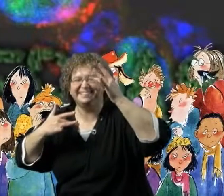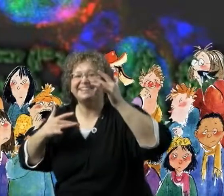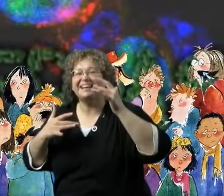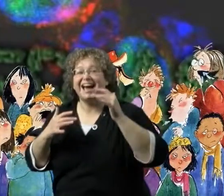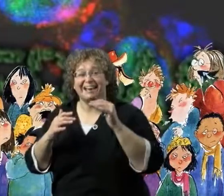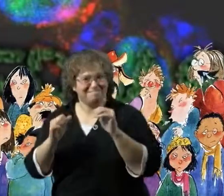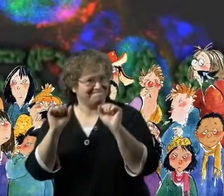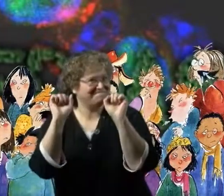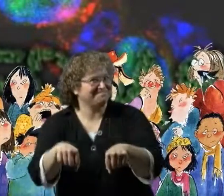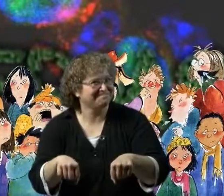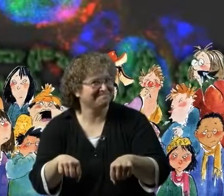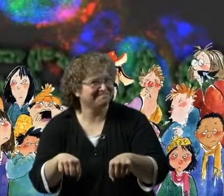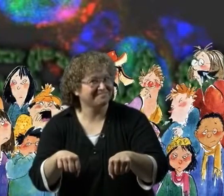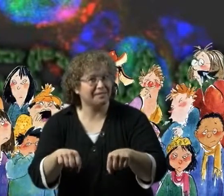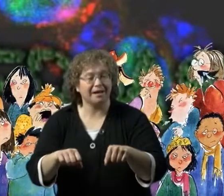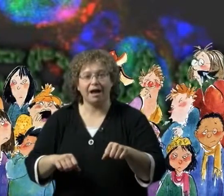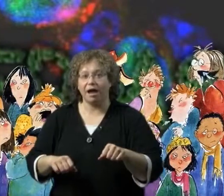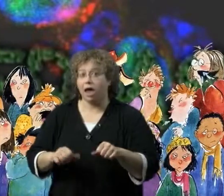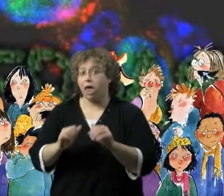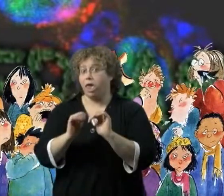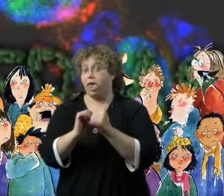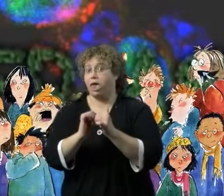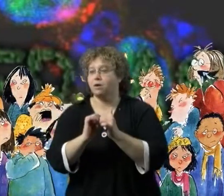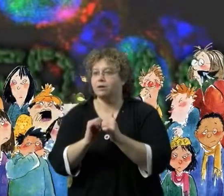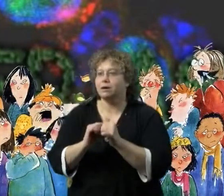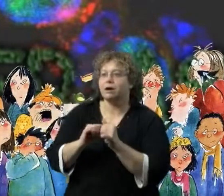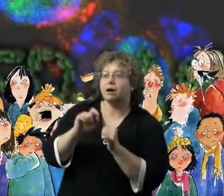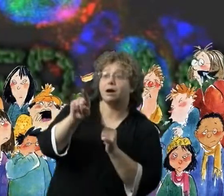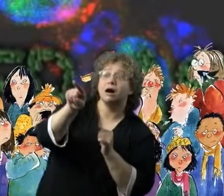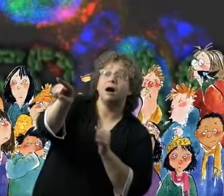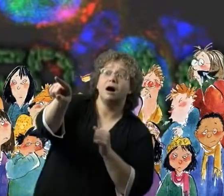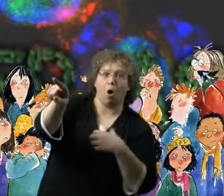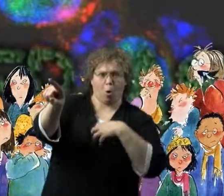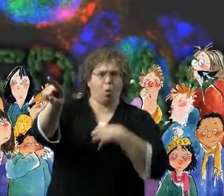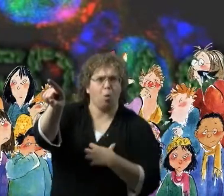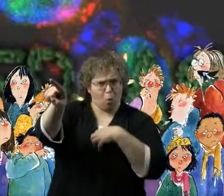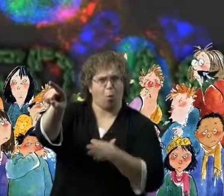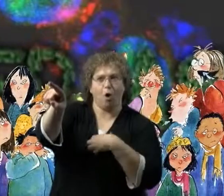But germs have helpers, yes we do Hear that cough and that kerchew